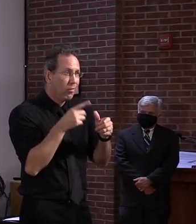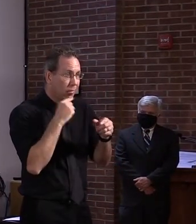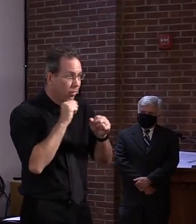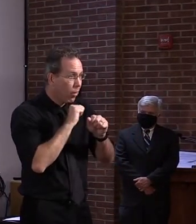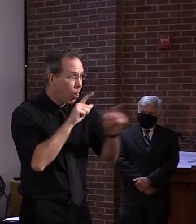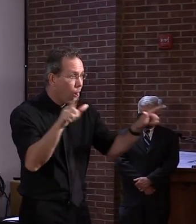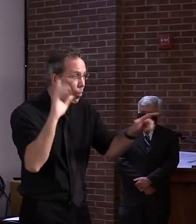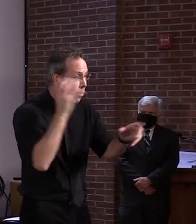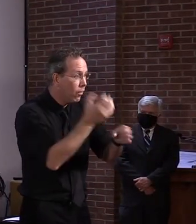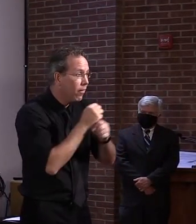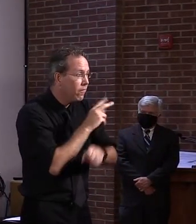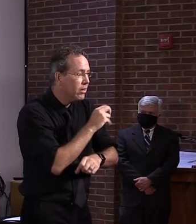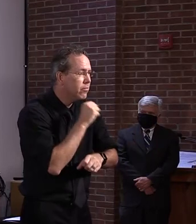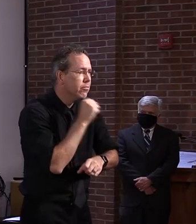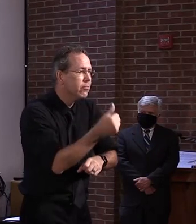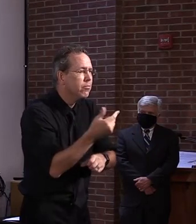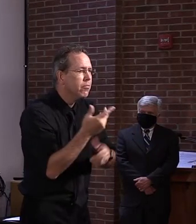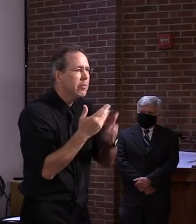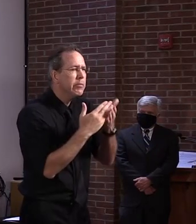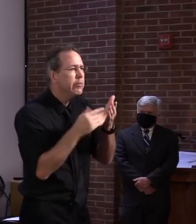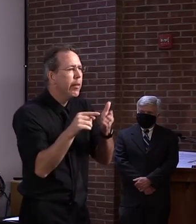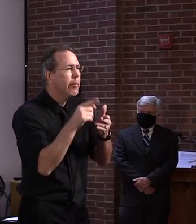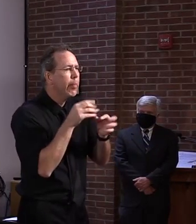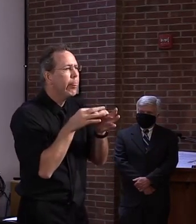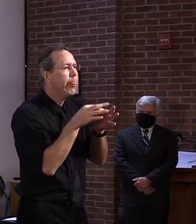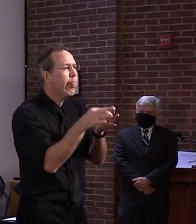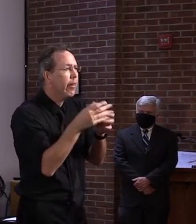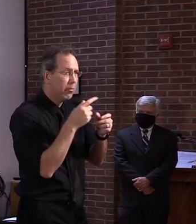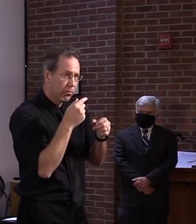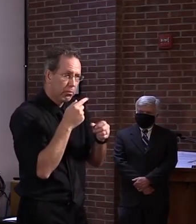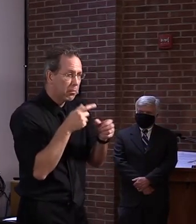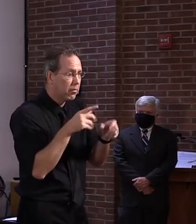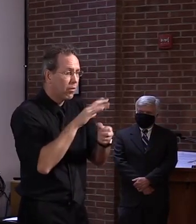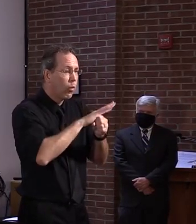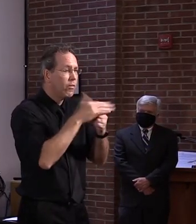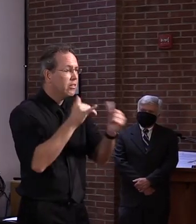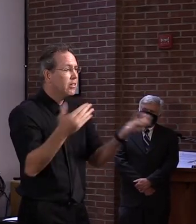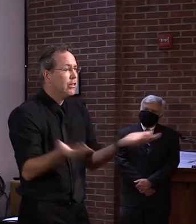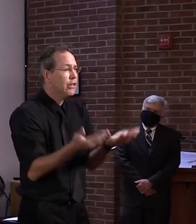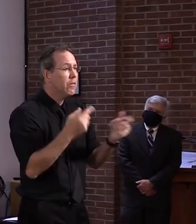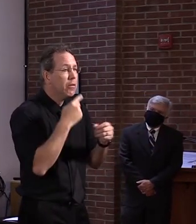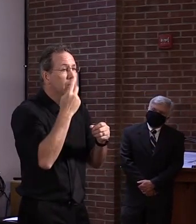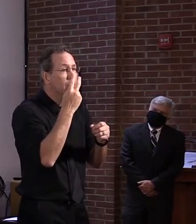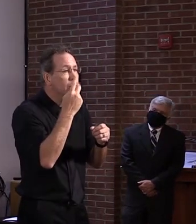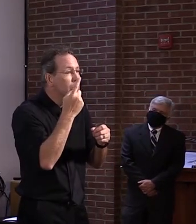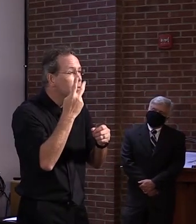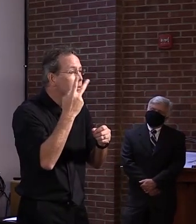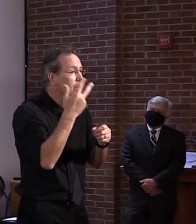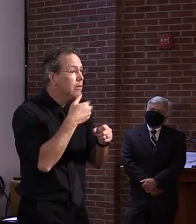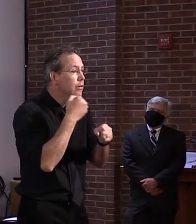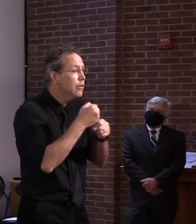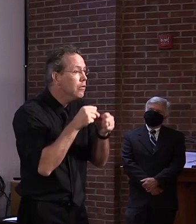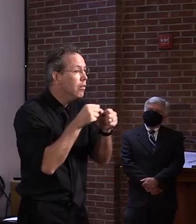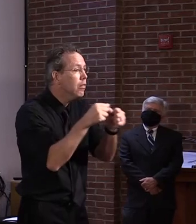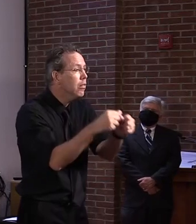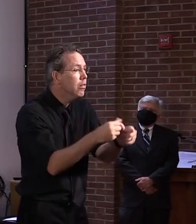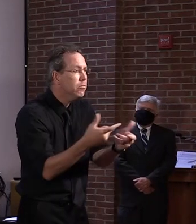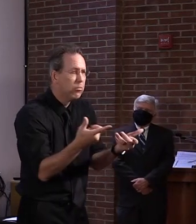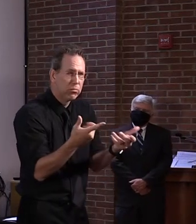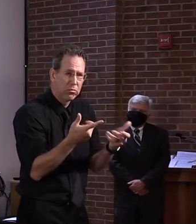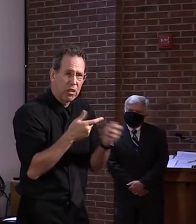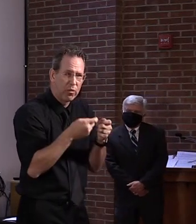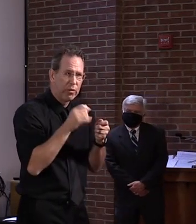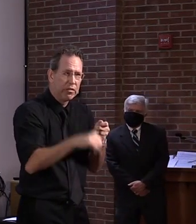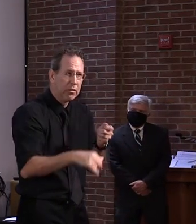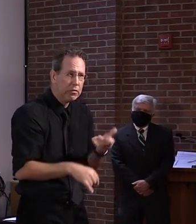Without trying to paint the worst case scenario, let's just analyze the two countries you mentioned. So New Zealand, you